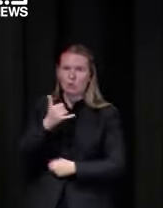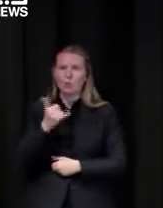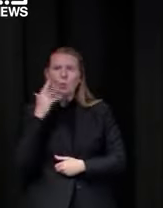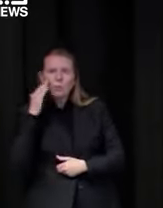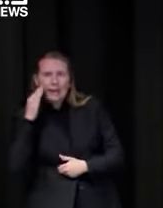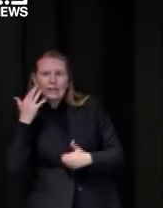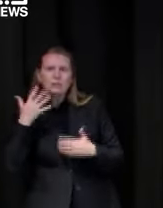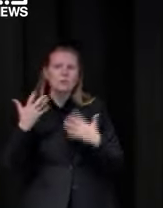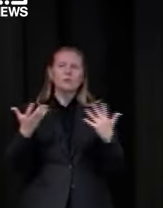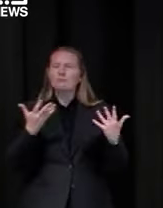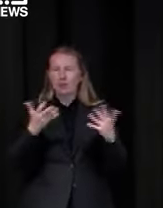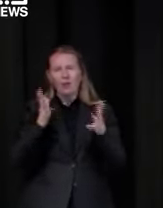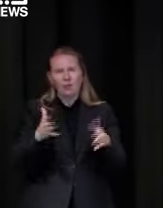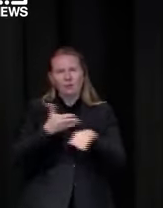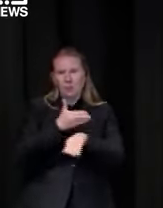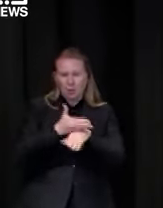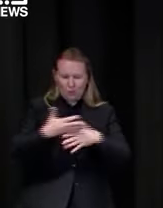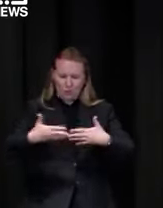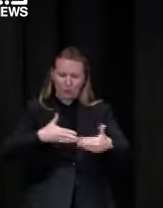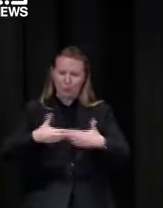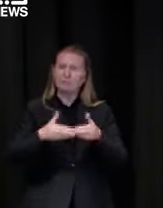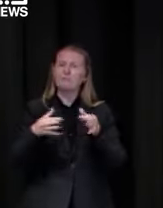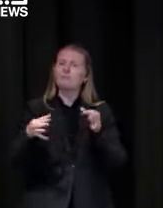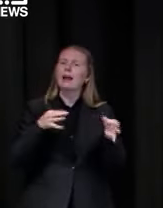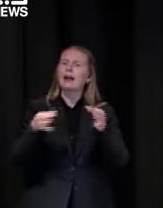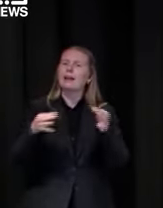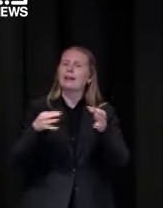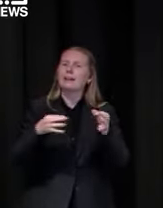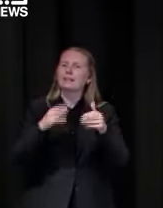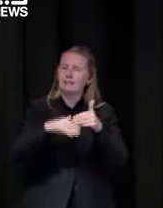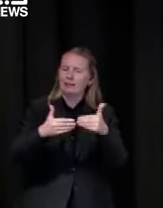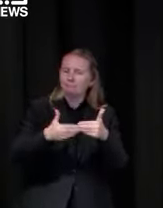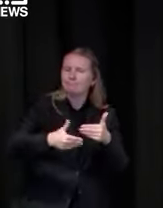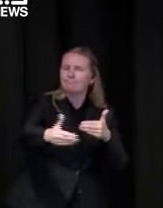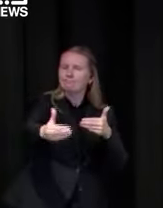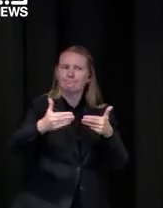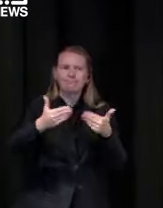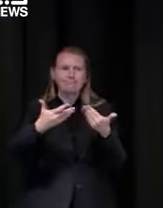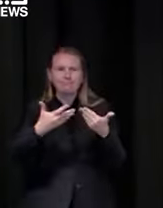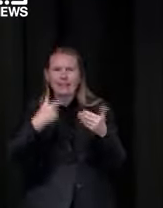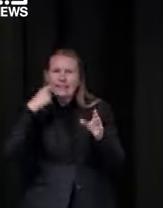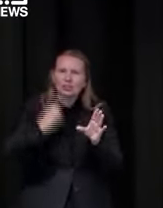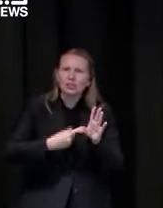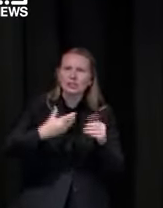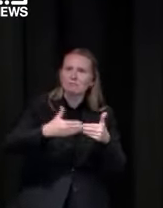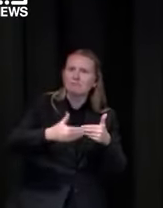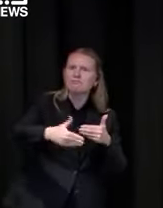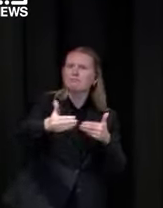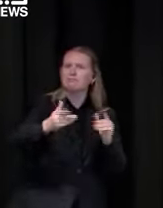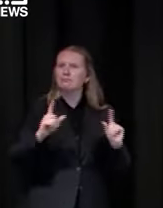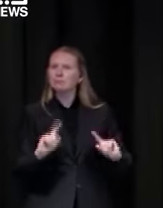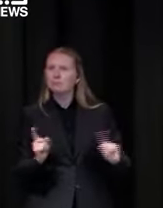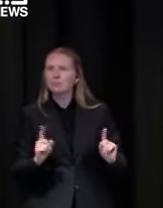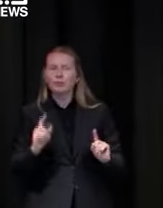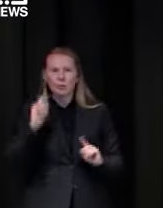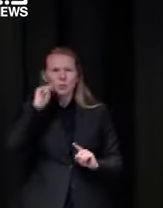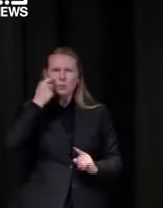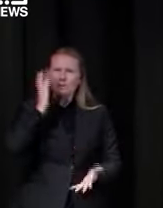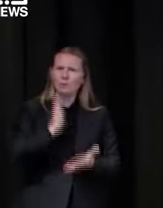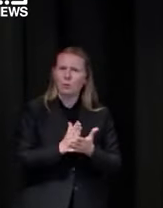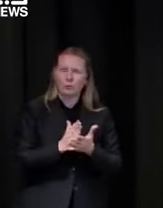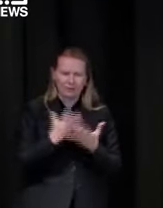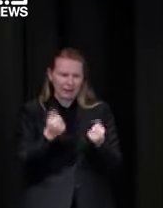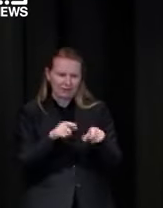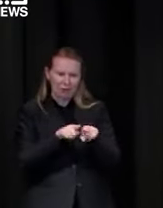uh if you're really asking me this will in the booster program there be learnings from the original first and second